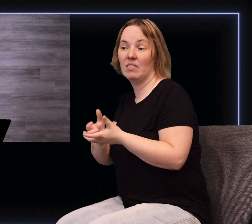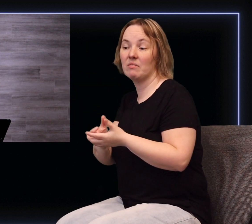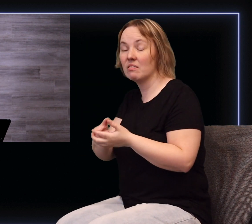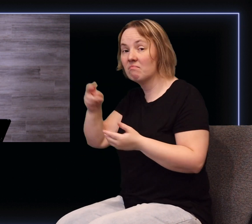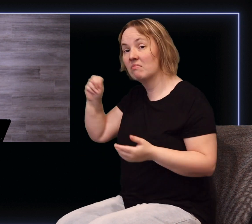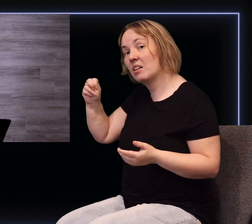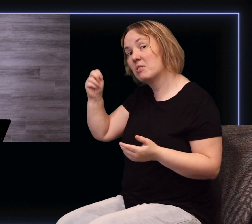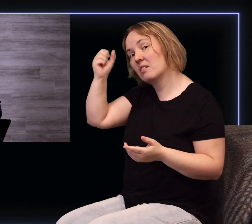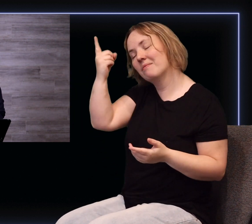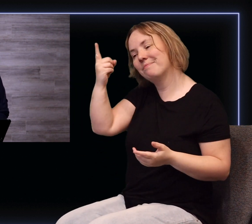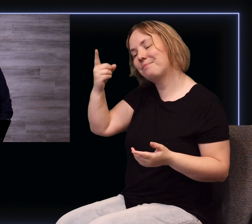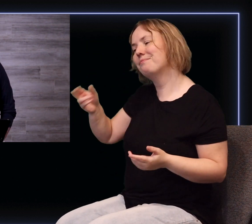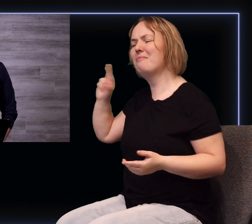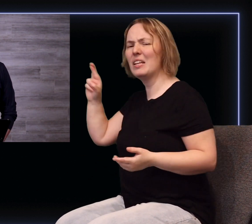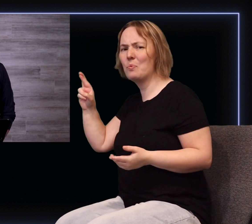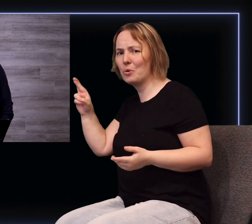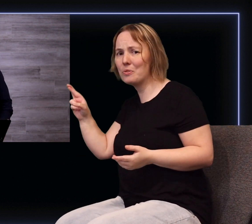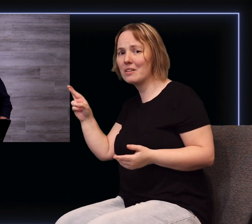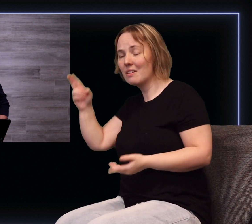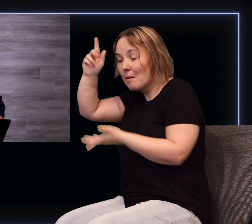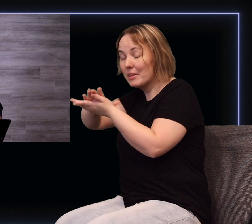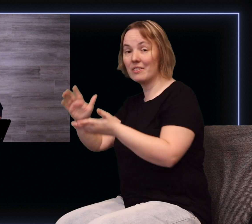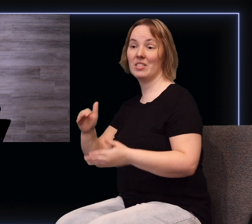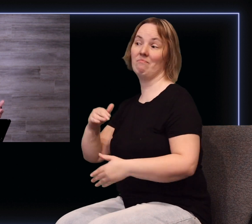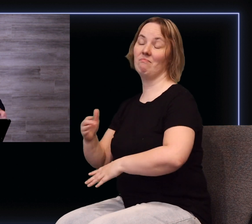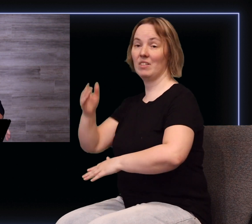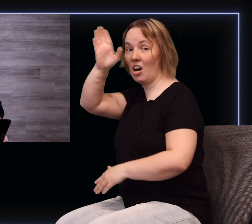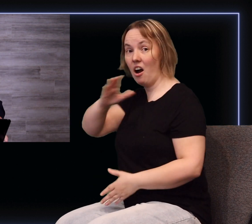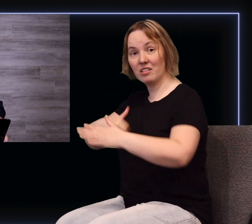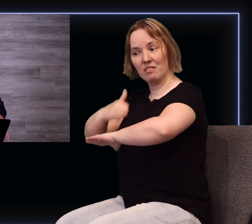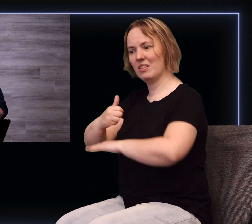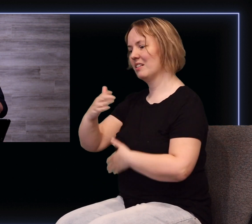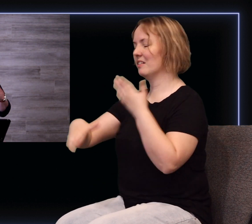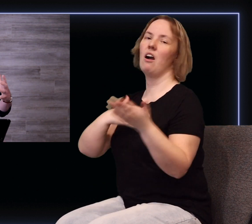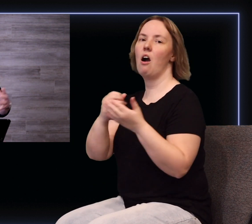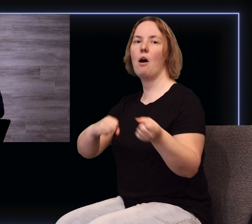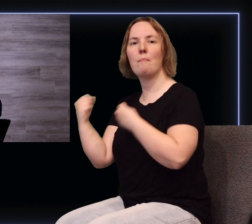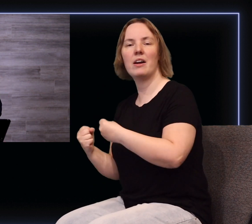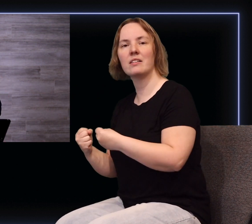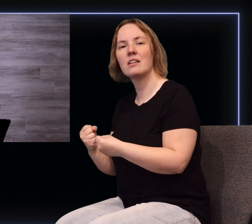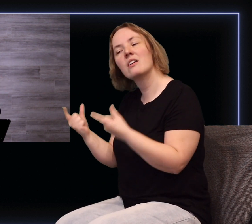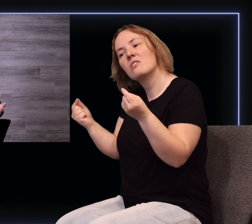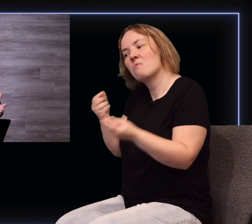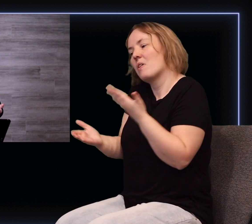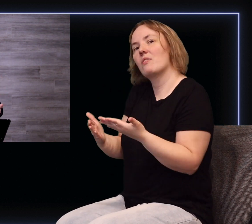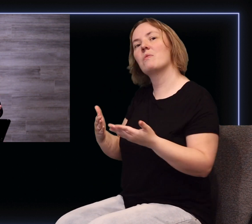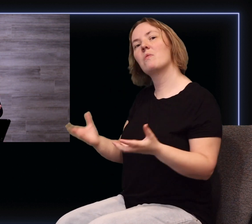But we see Ruth, on the other hand, although she too believes in God's sovereignty, she believes that God is almighty, that He can do whatever it is He wants to do,